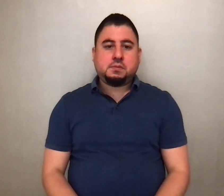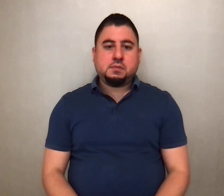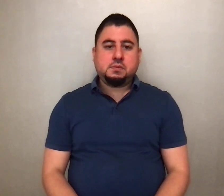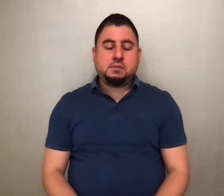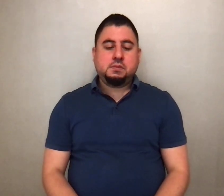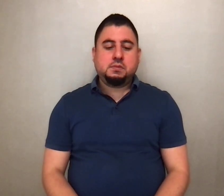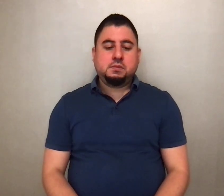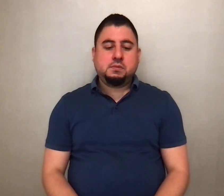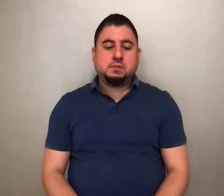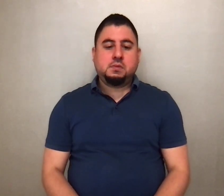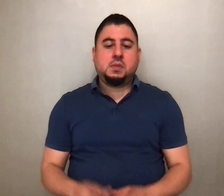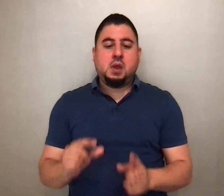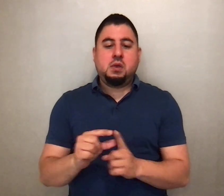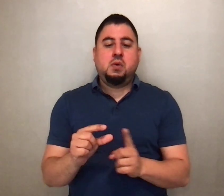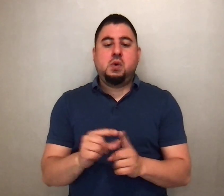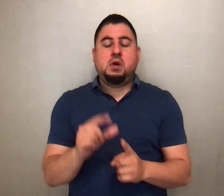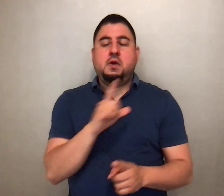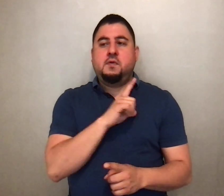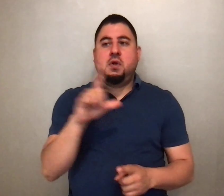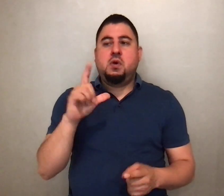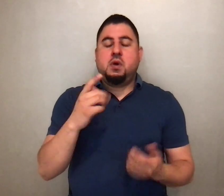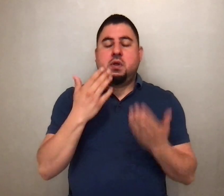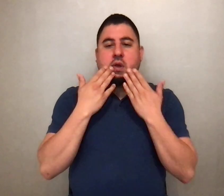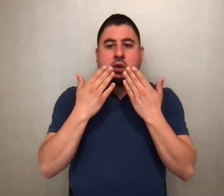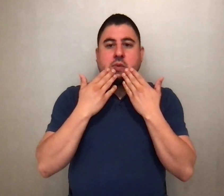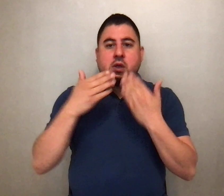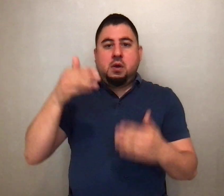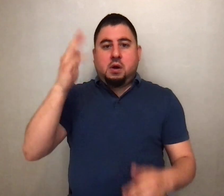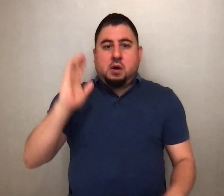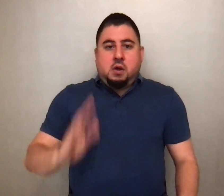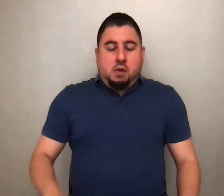the word of the Lord. Thanks be to God.